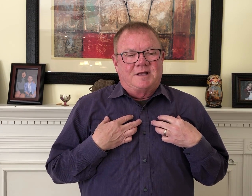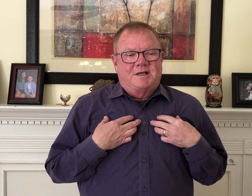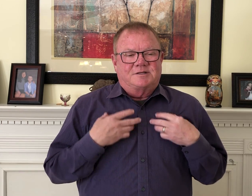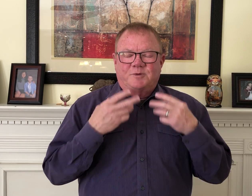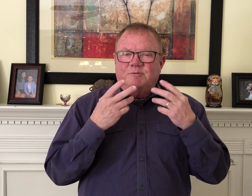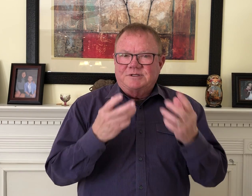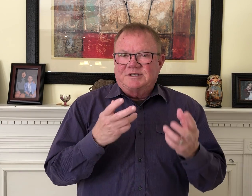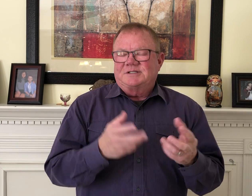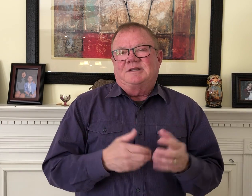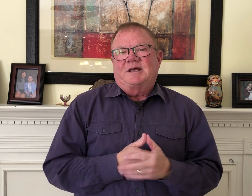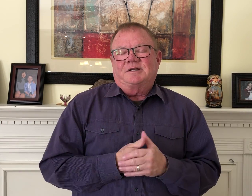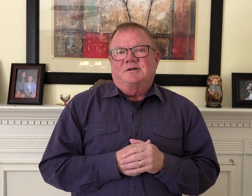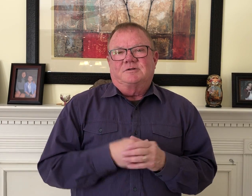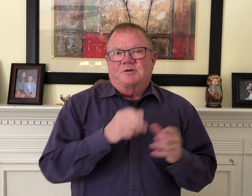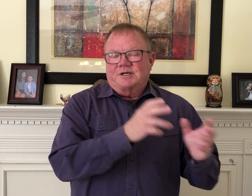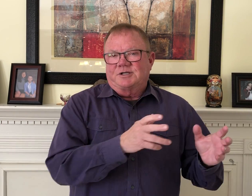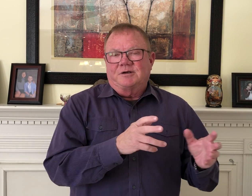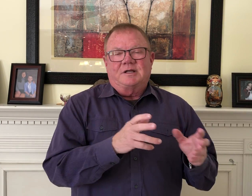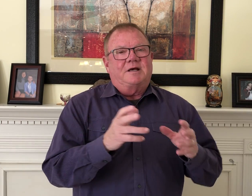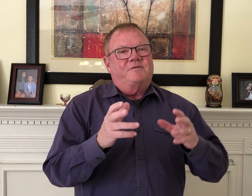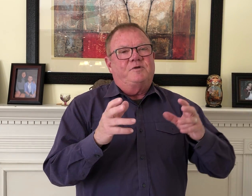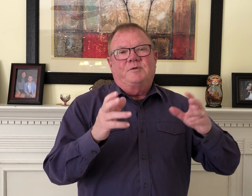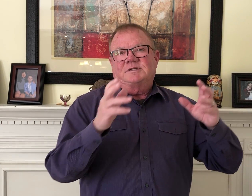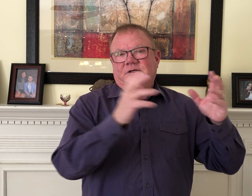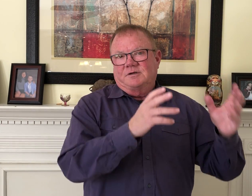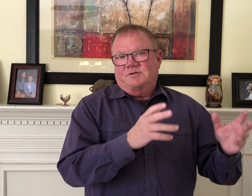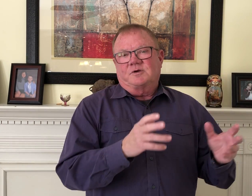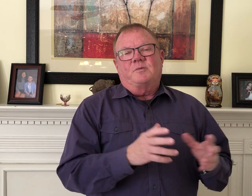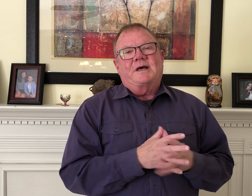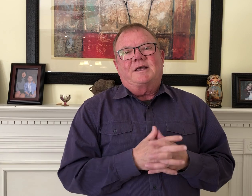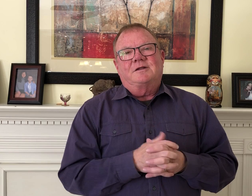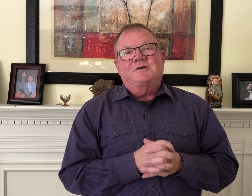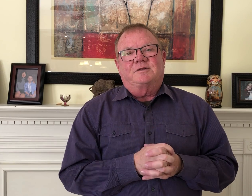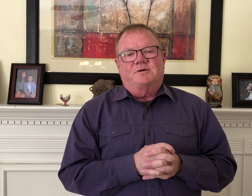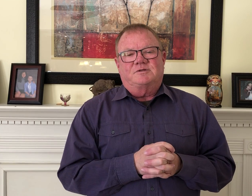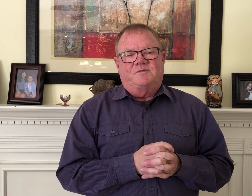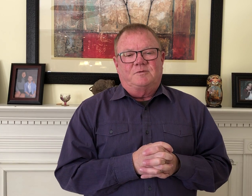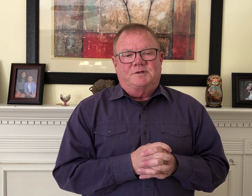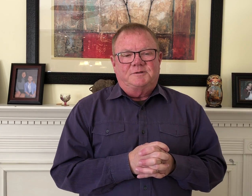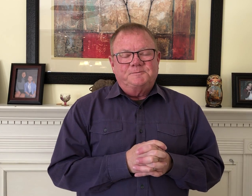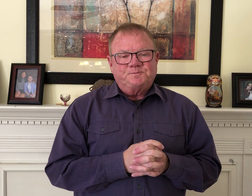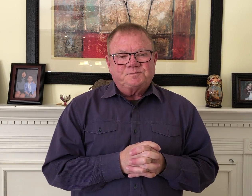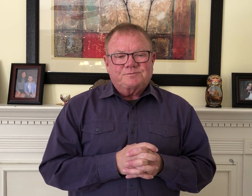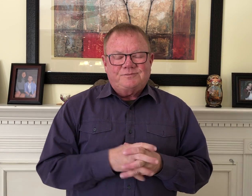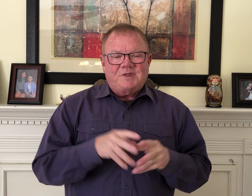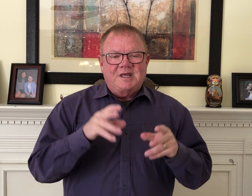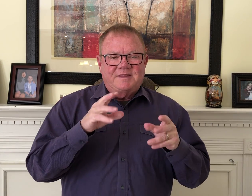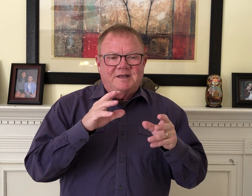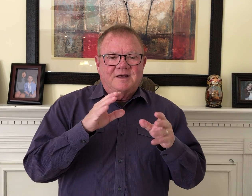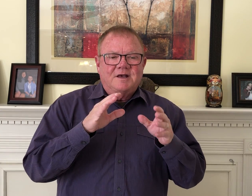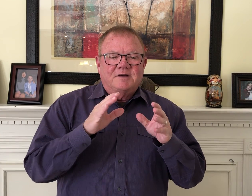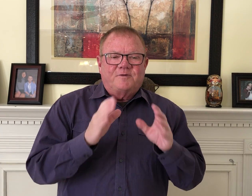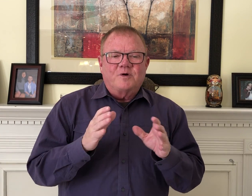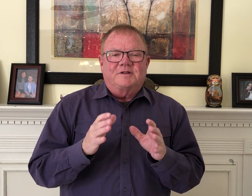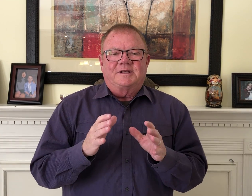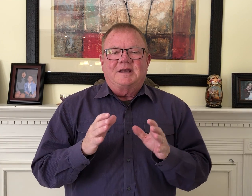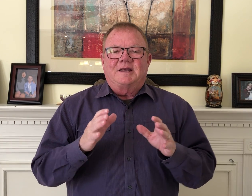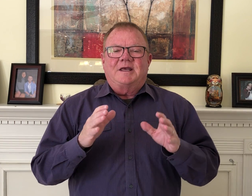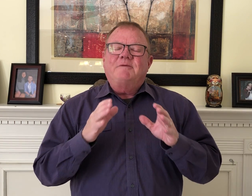So he resisted that culture. I shared that a few weeks ago. So go back and look at those if you want to. And then fourthly, he